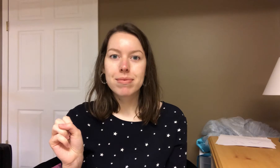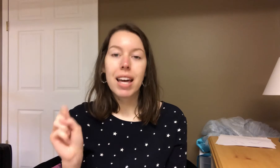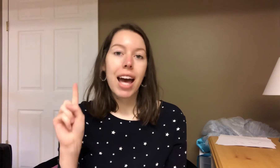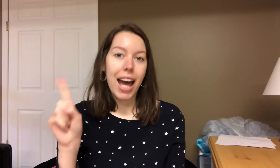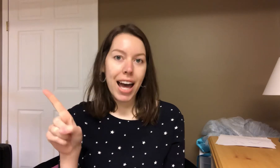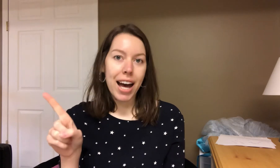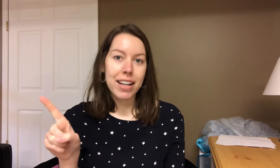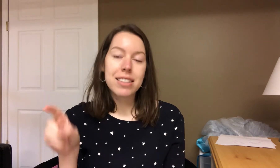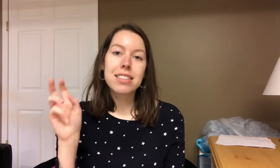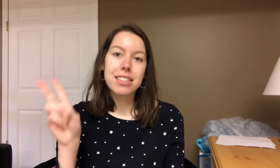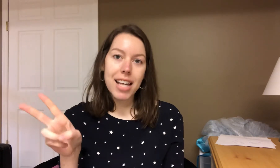Had, dad.